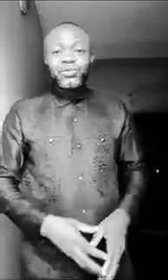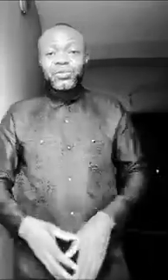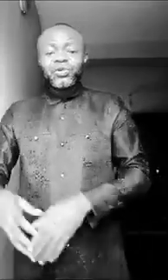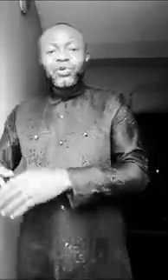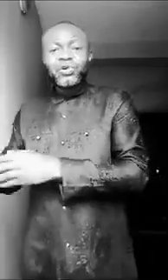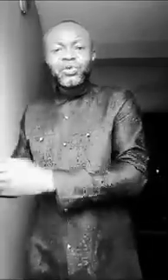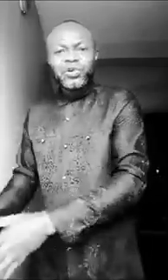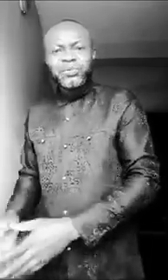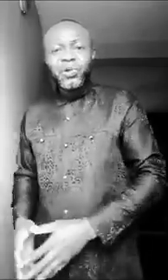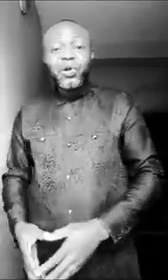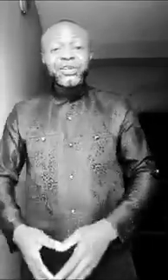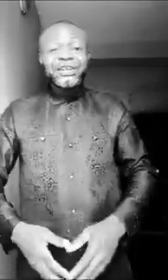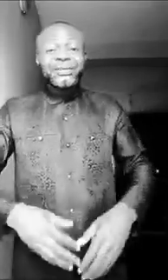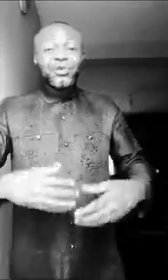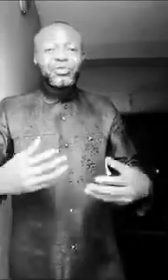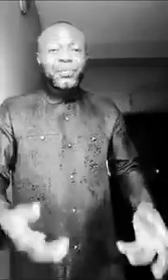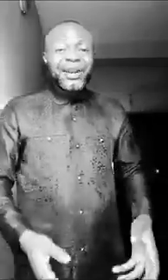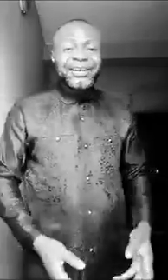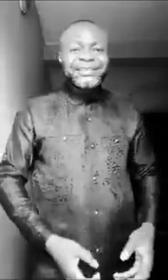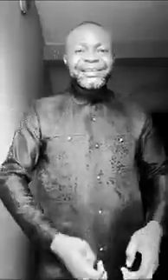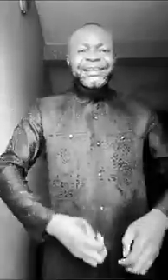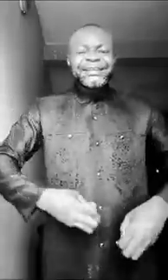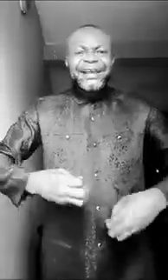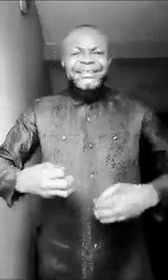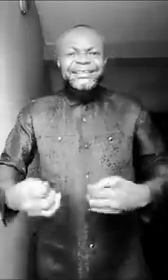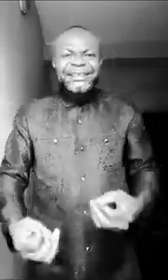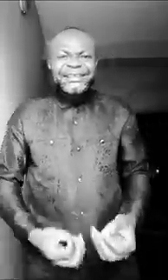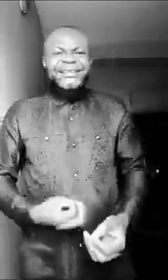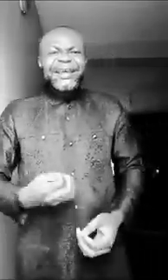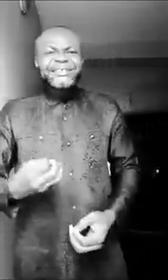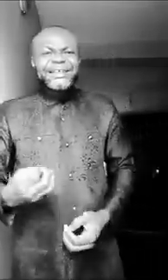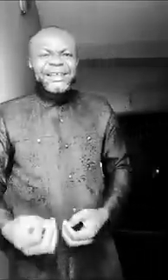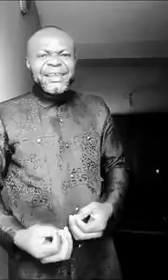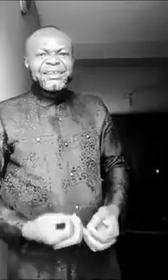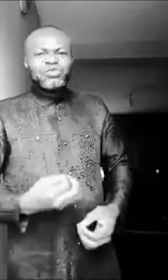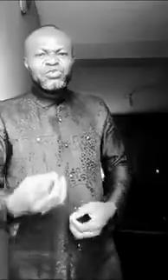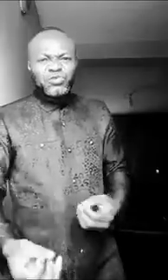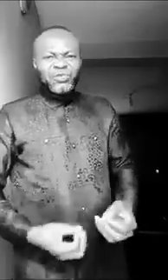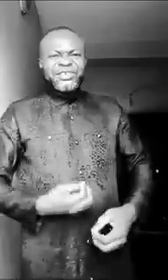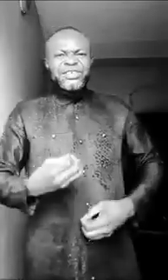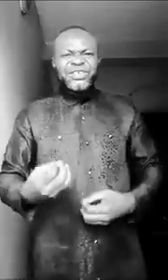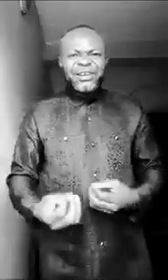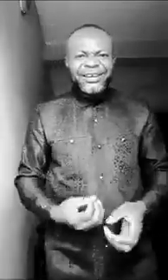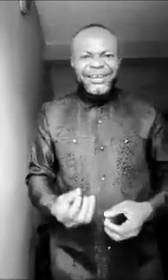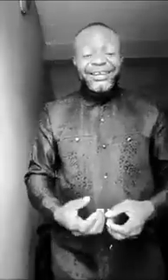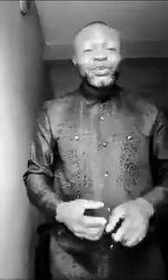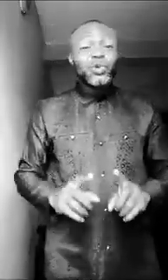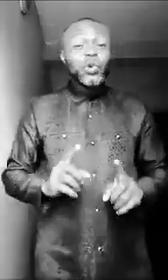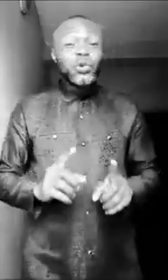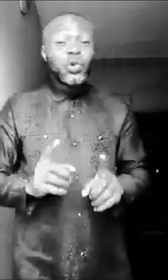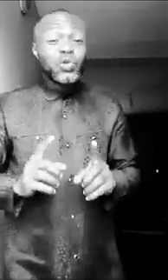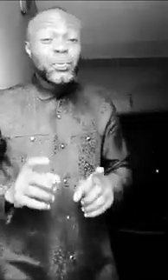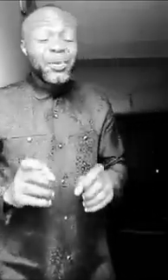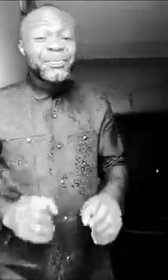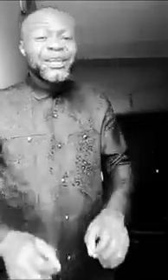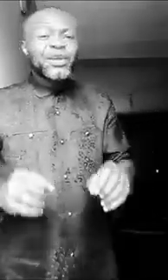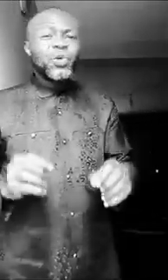or worship God or your parents that thing they are stealing you secretly. You don't know your problem. Go